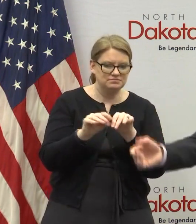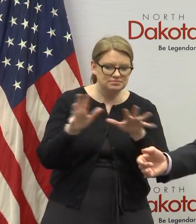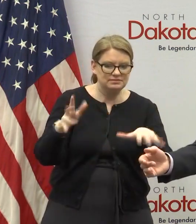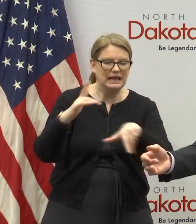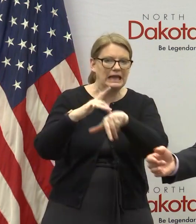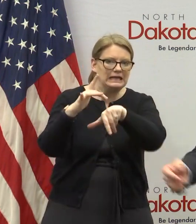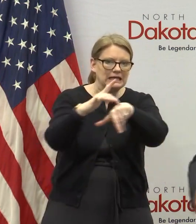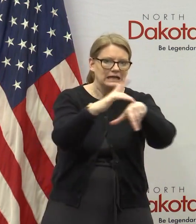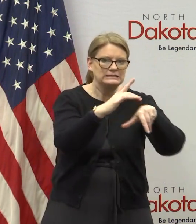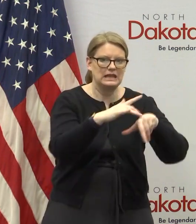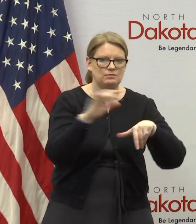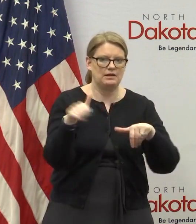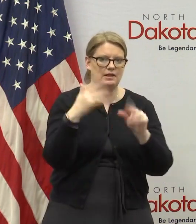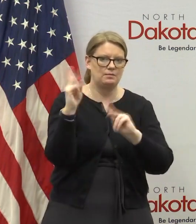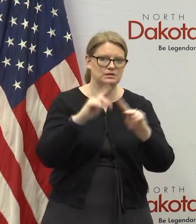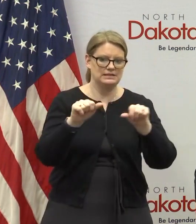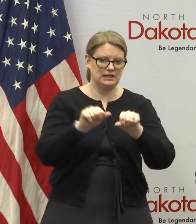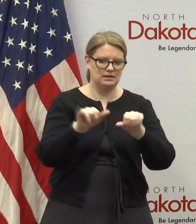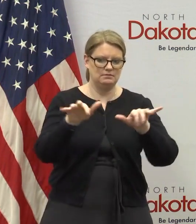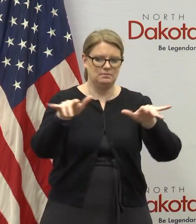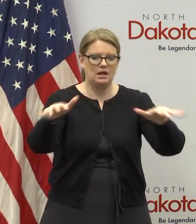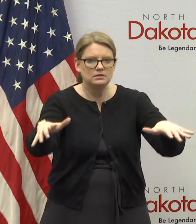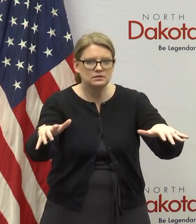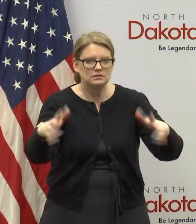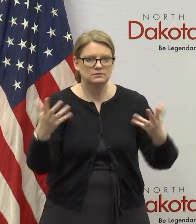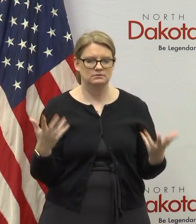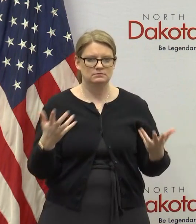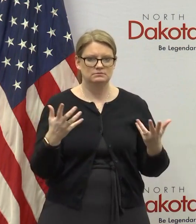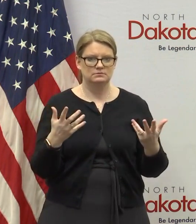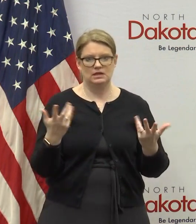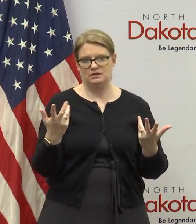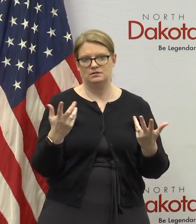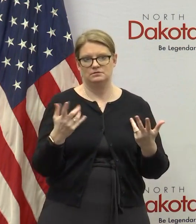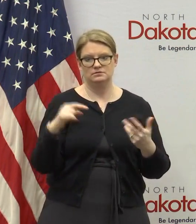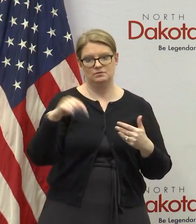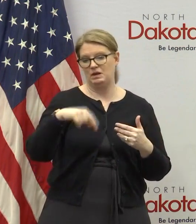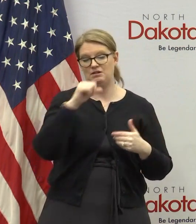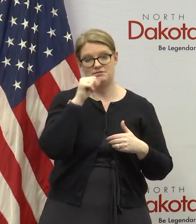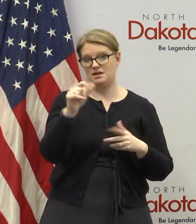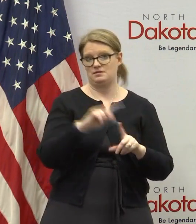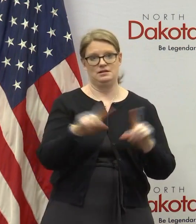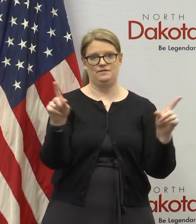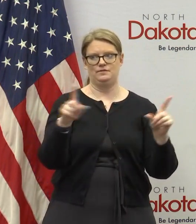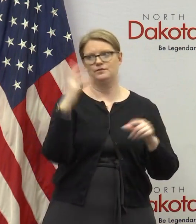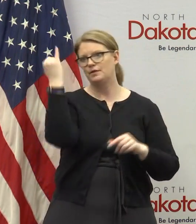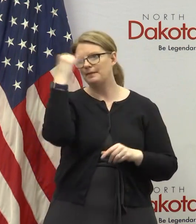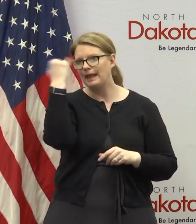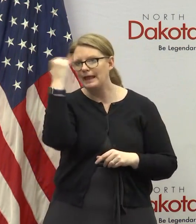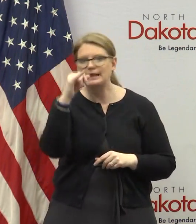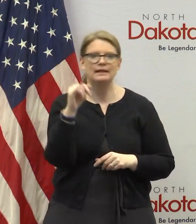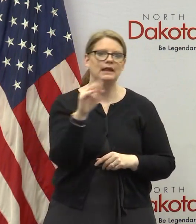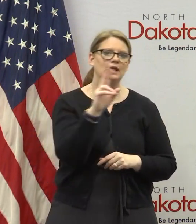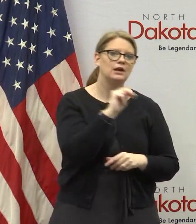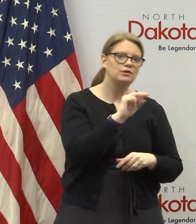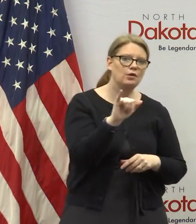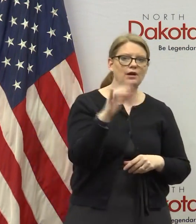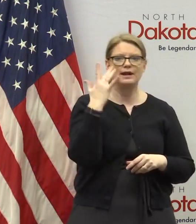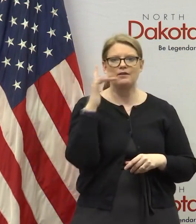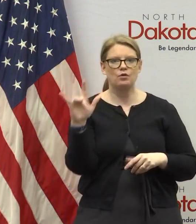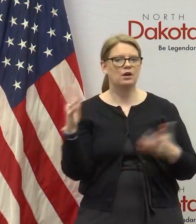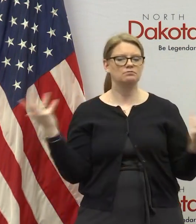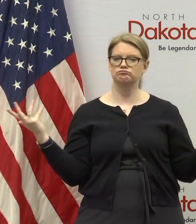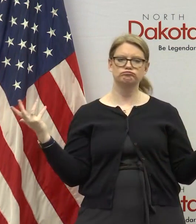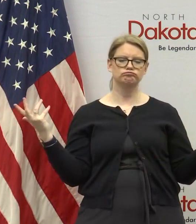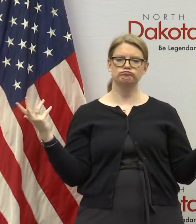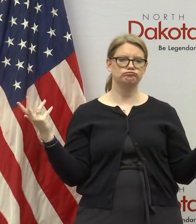it can pass itself to and so if it doesn't discriminate on geography then we are not different from italy or new york or california where they've had steep